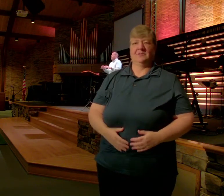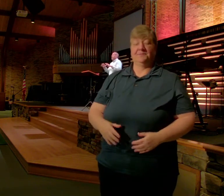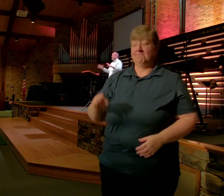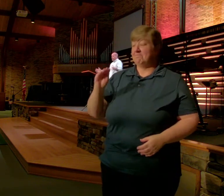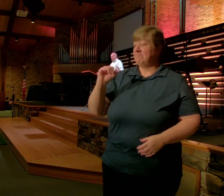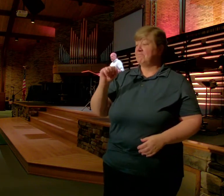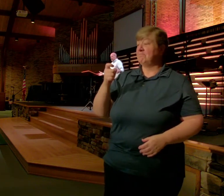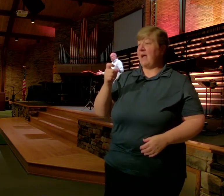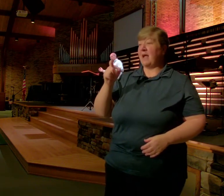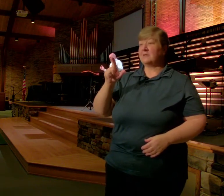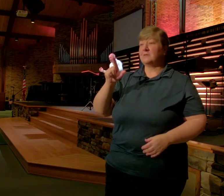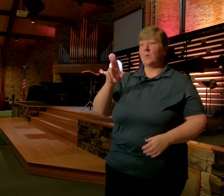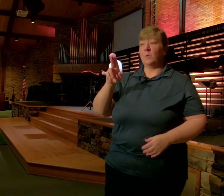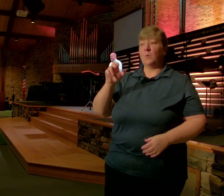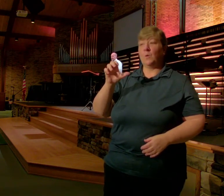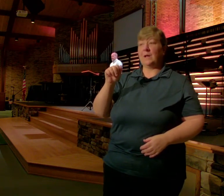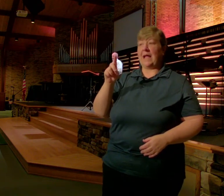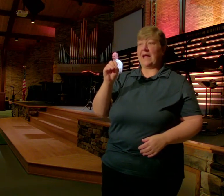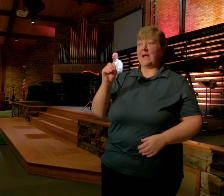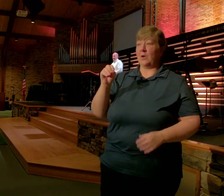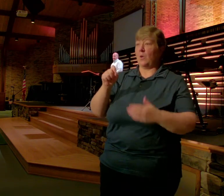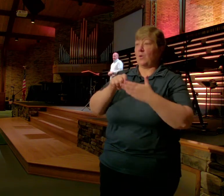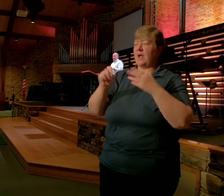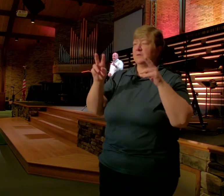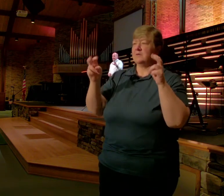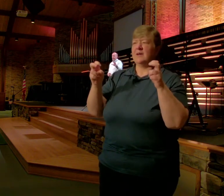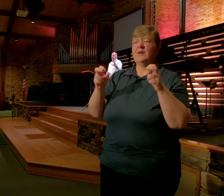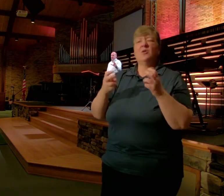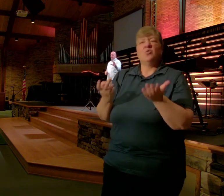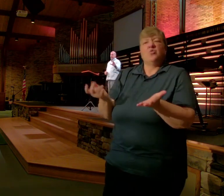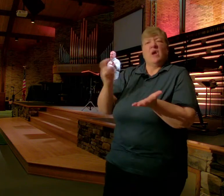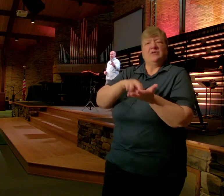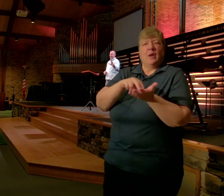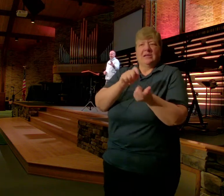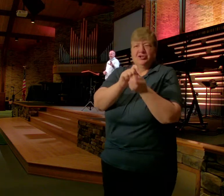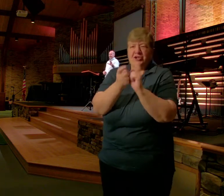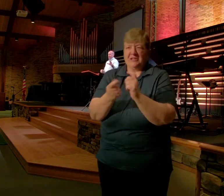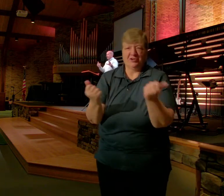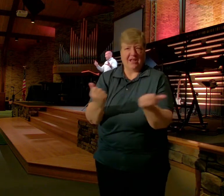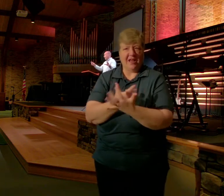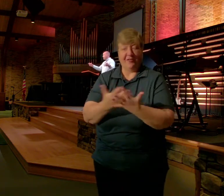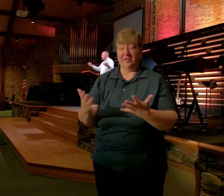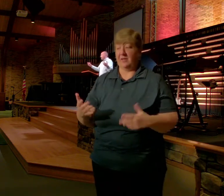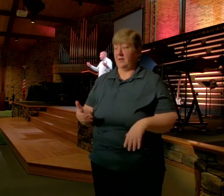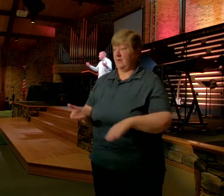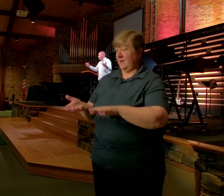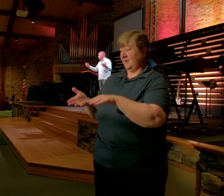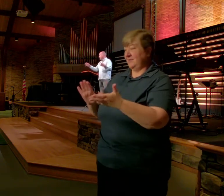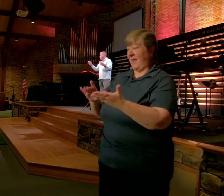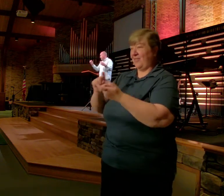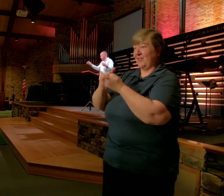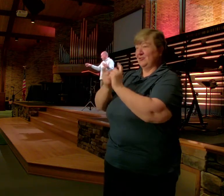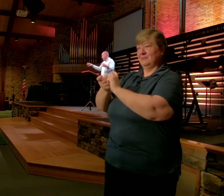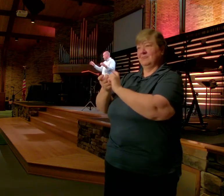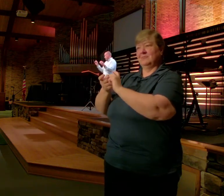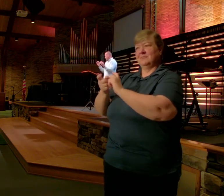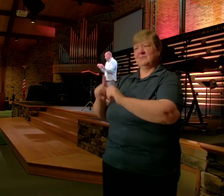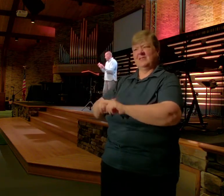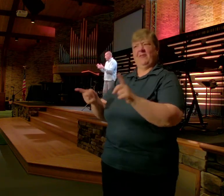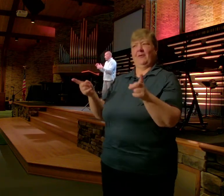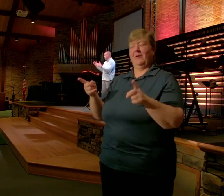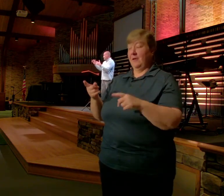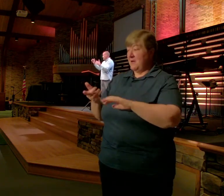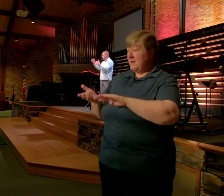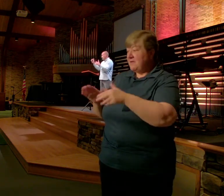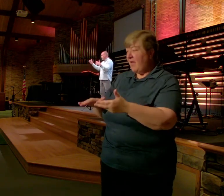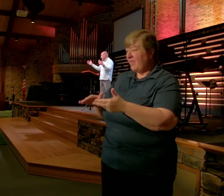Resurrection Changes Everything Death Changes When death Used to be Seen as The end Now